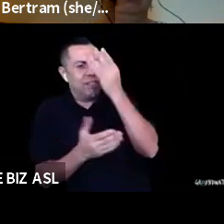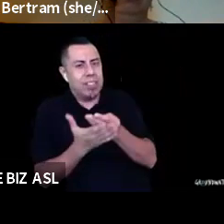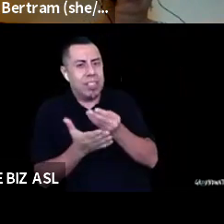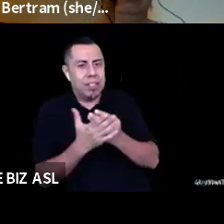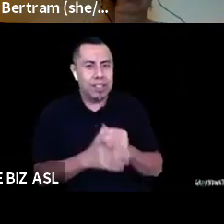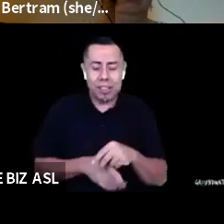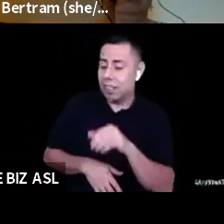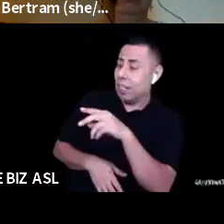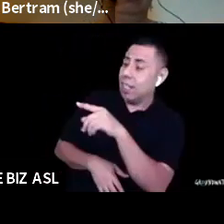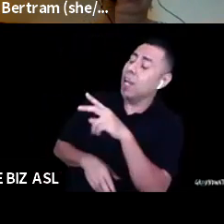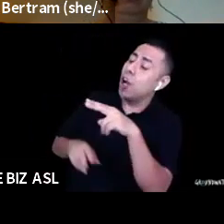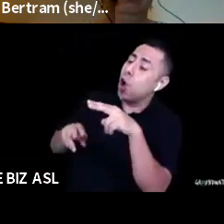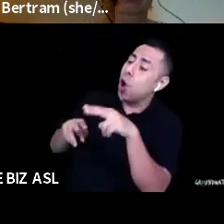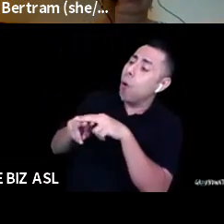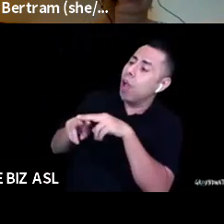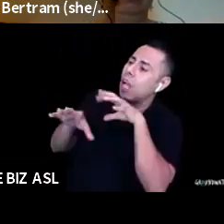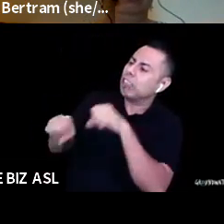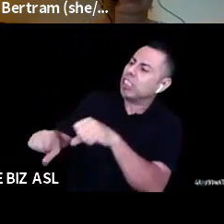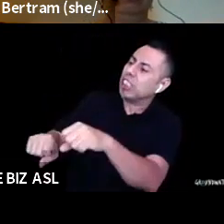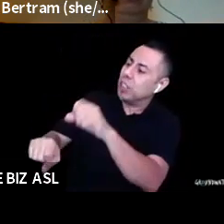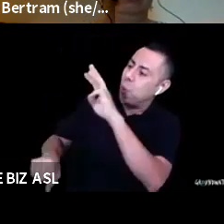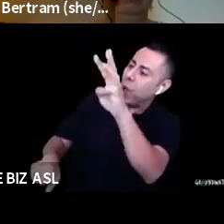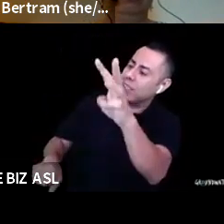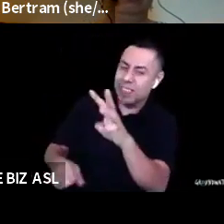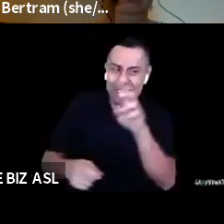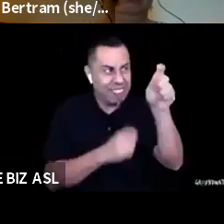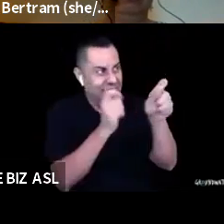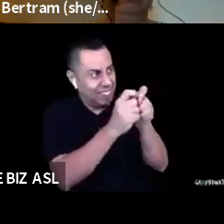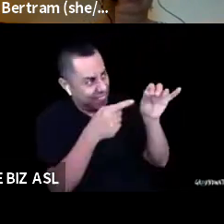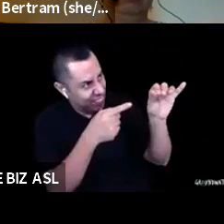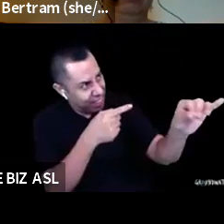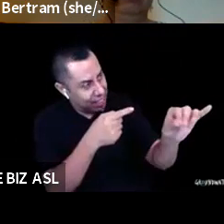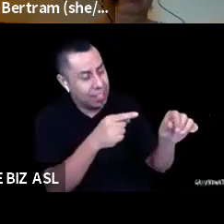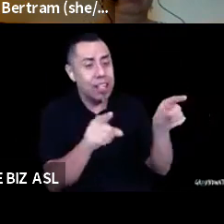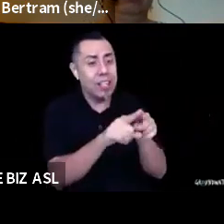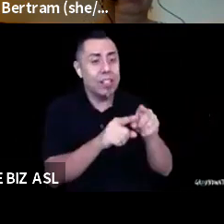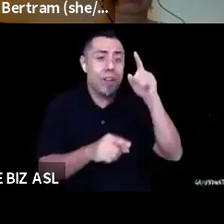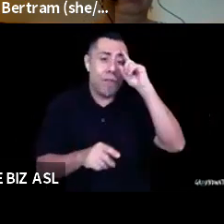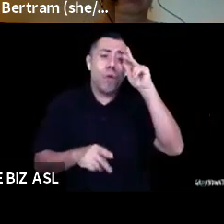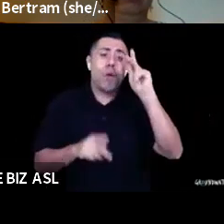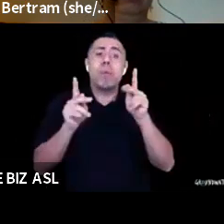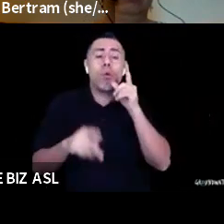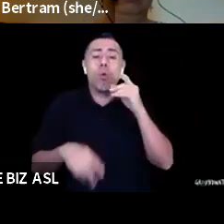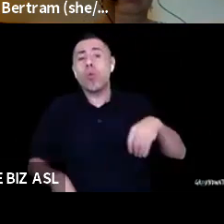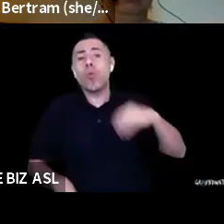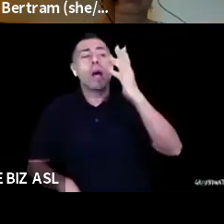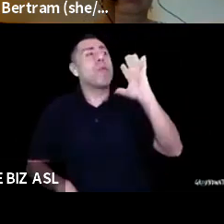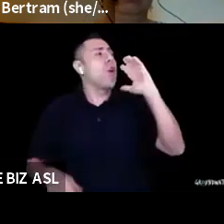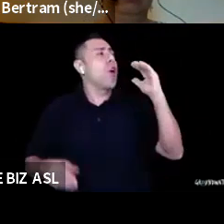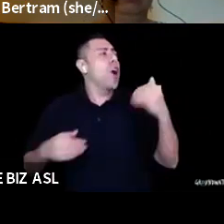local time got wiped. Like even for white, like white people just live in their lives. Like no more local time. Everybody had to get rid of it.